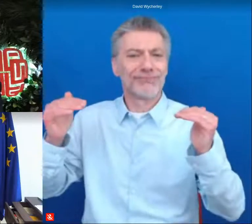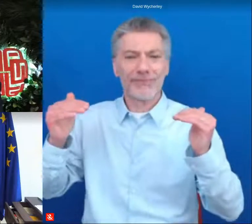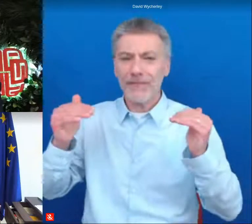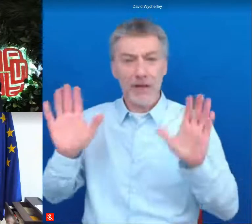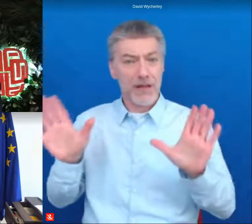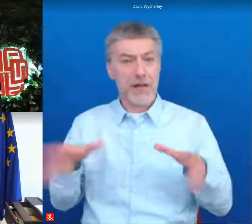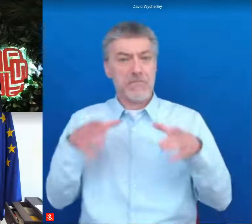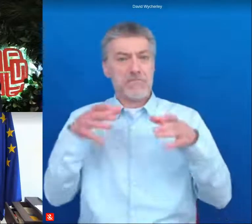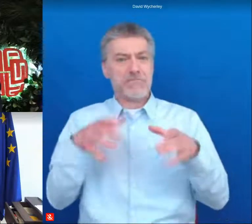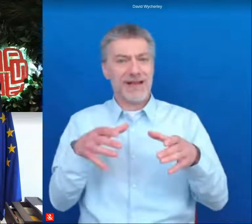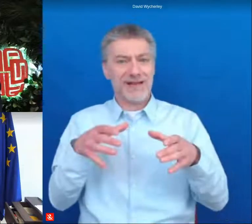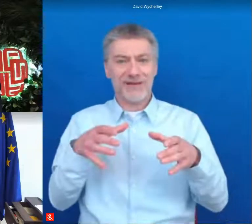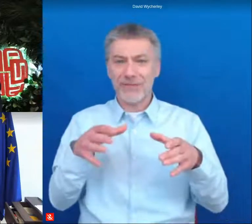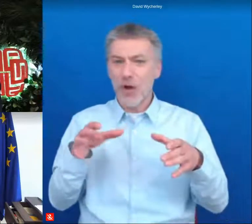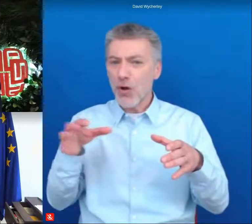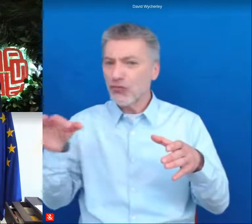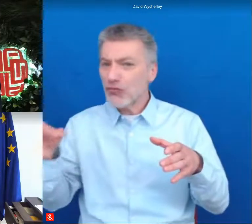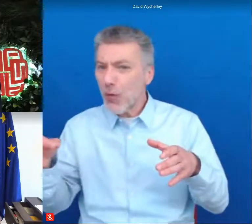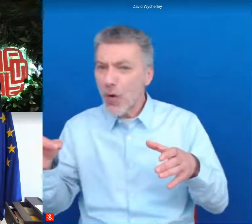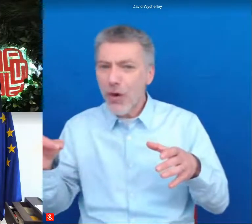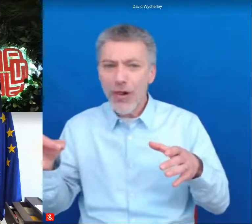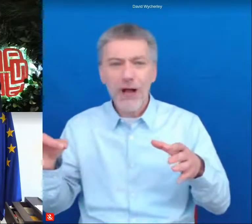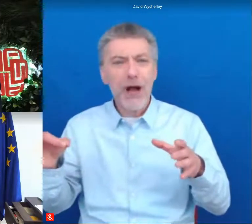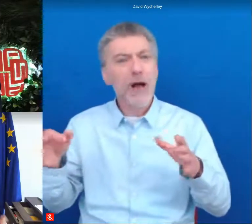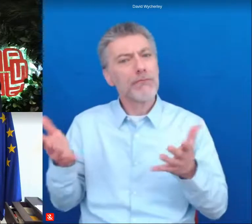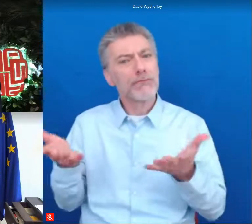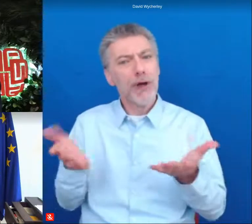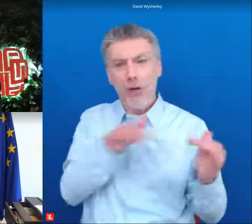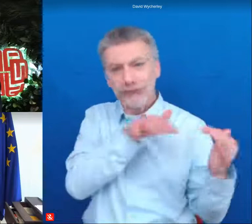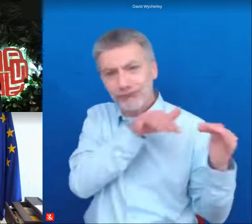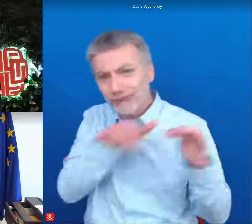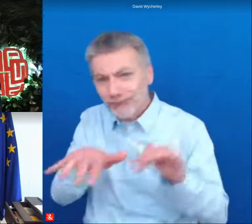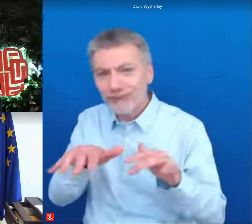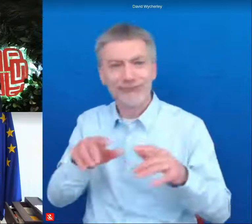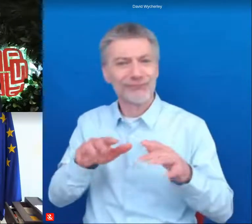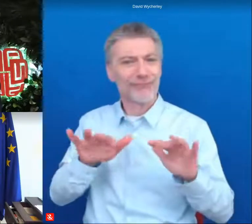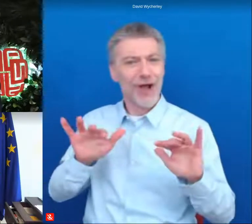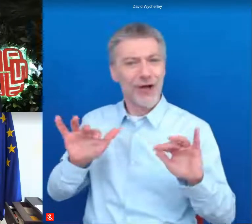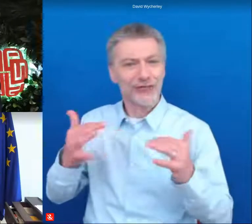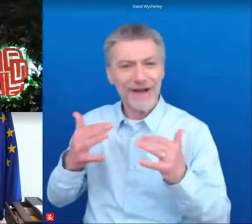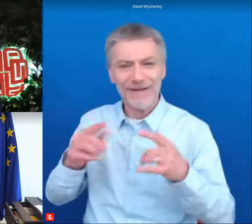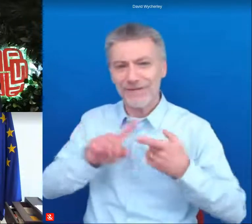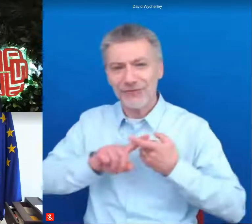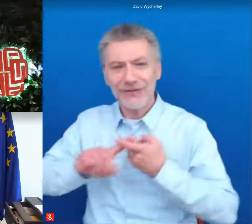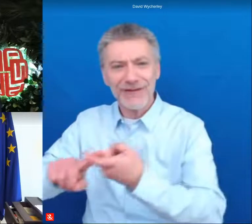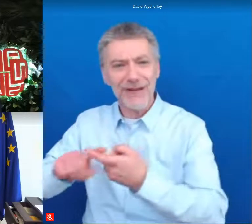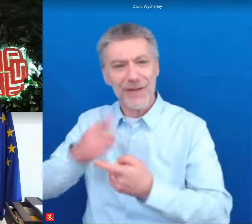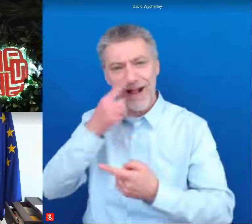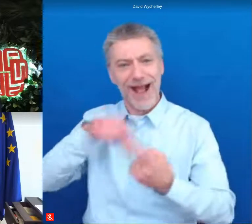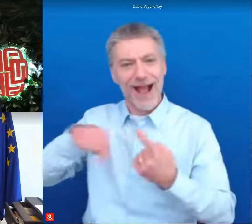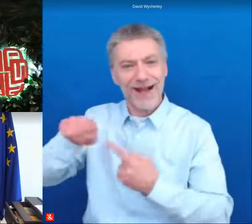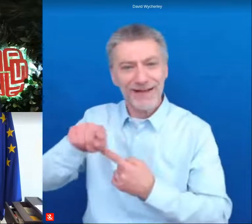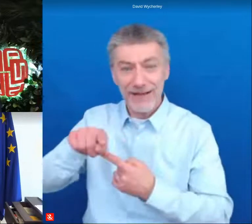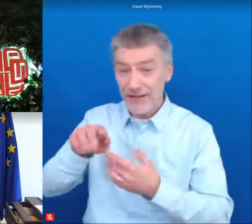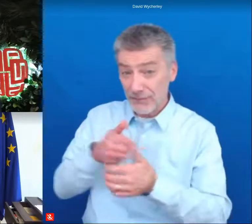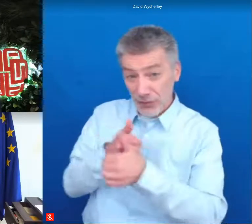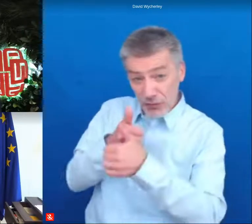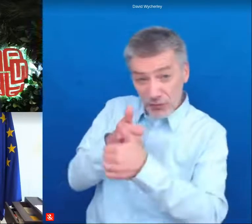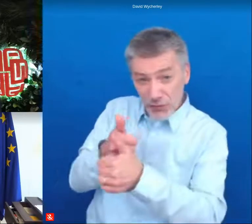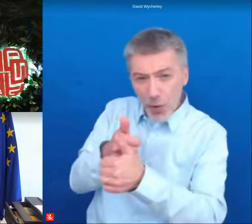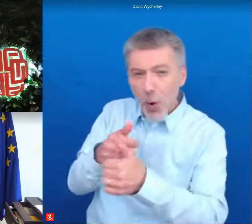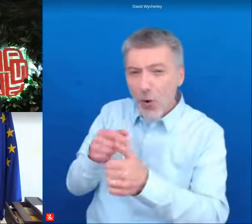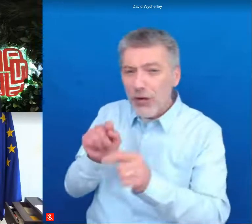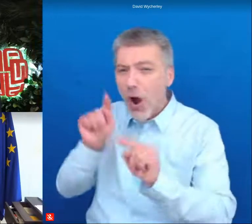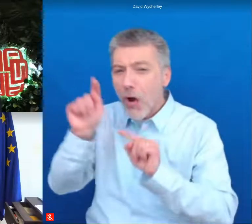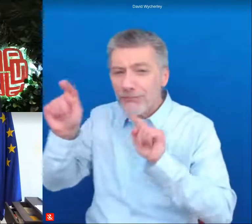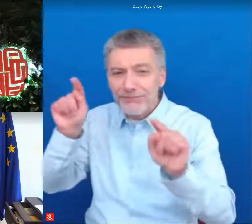-sized and smaller century centers attractive sustainable and by supporting remote and outermost regions